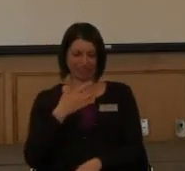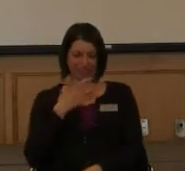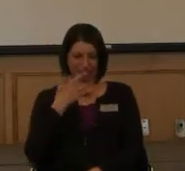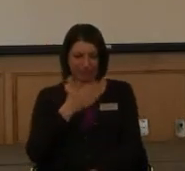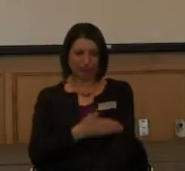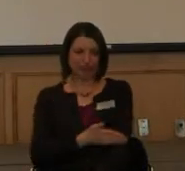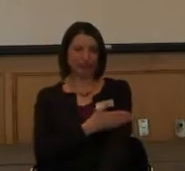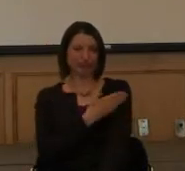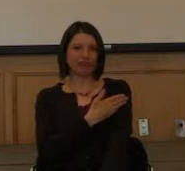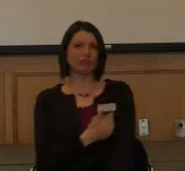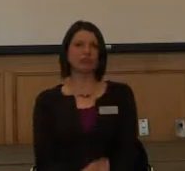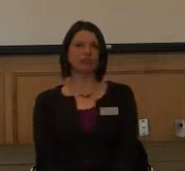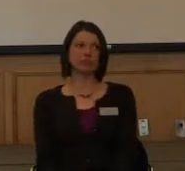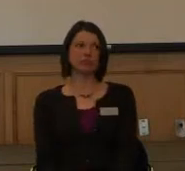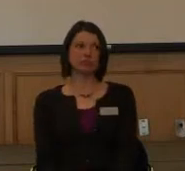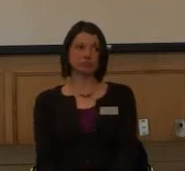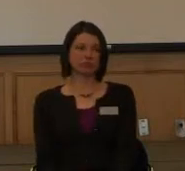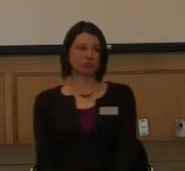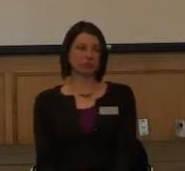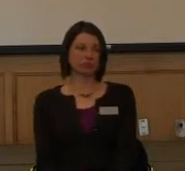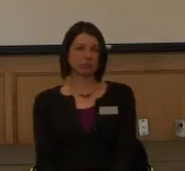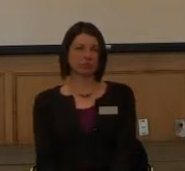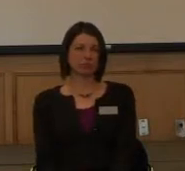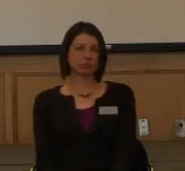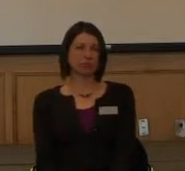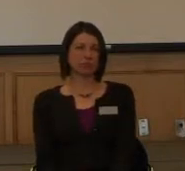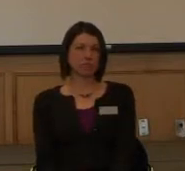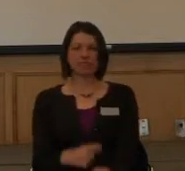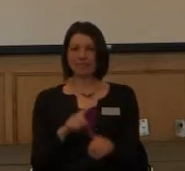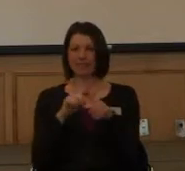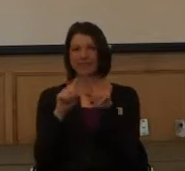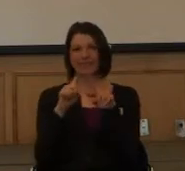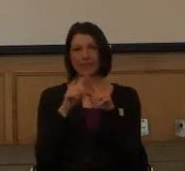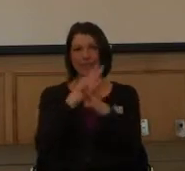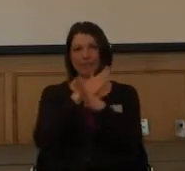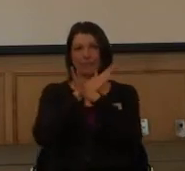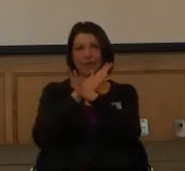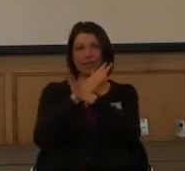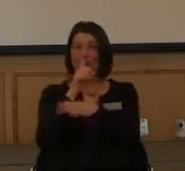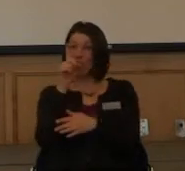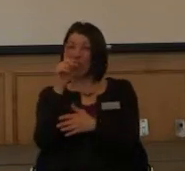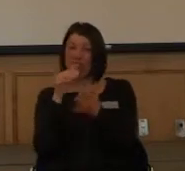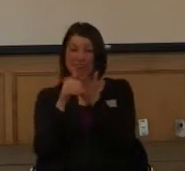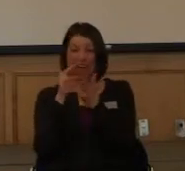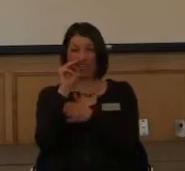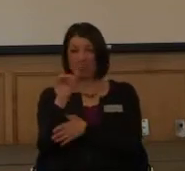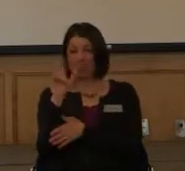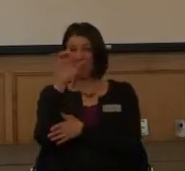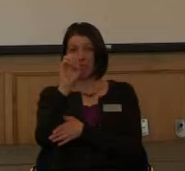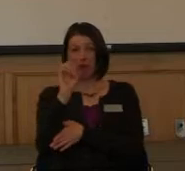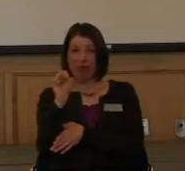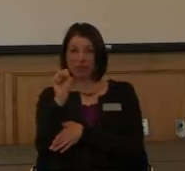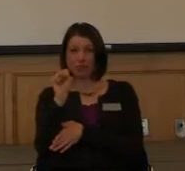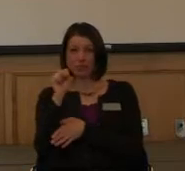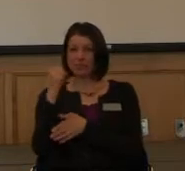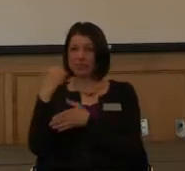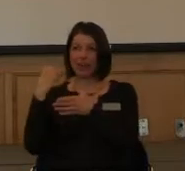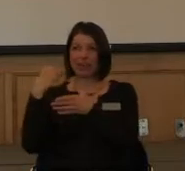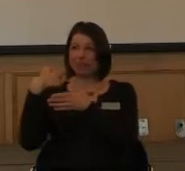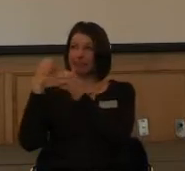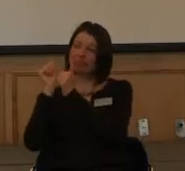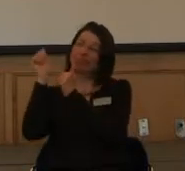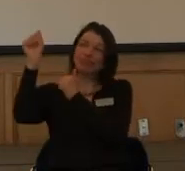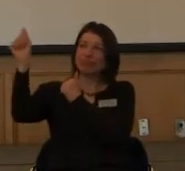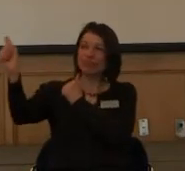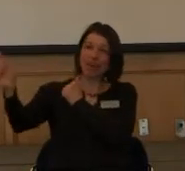you know, that's another kind of barrier when you're a thousand miles away trying to get your head in the game